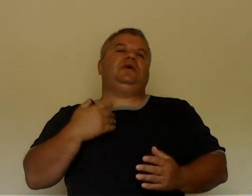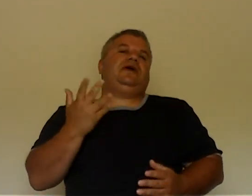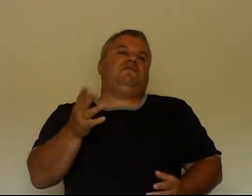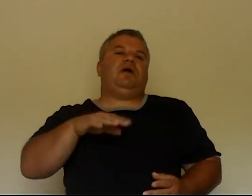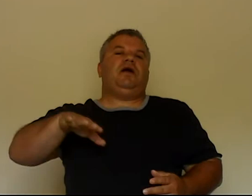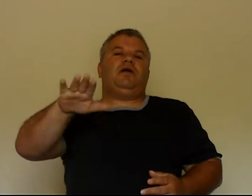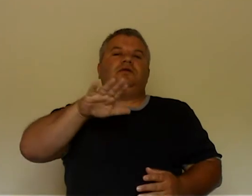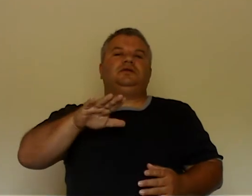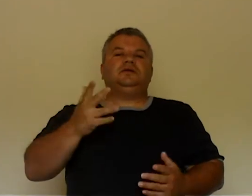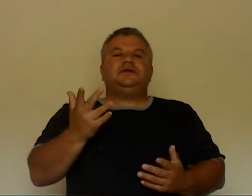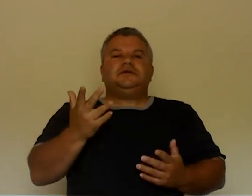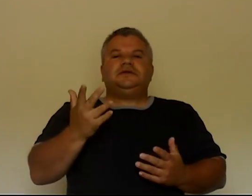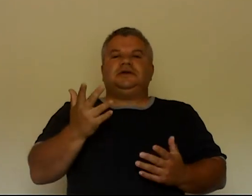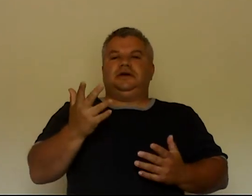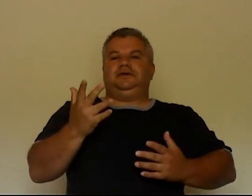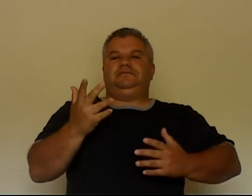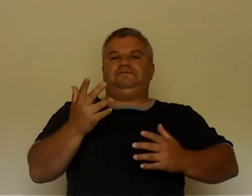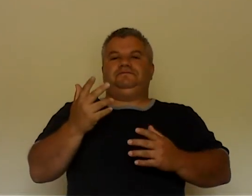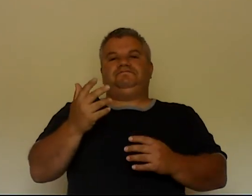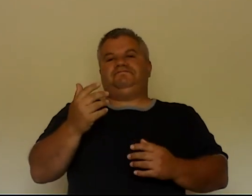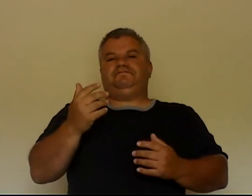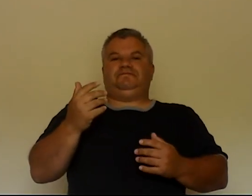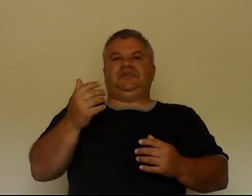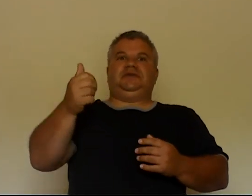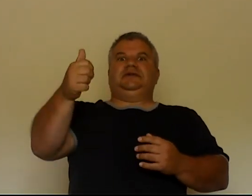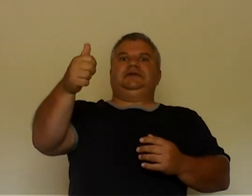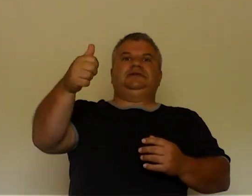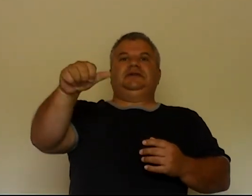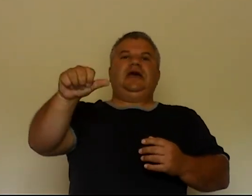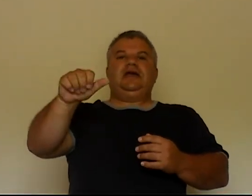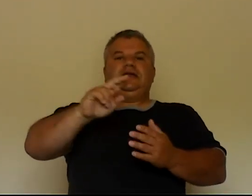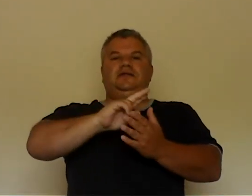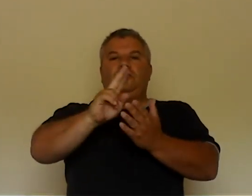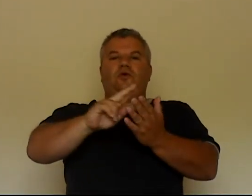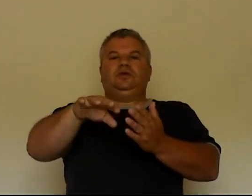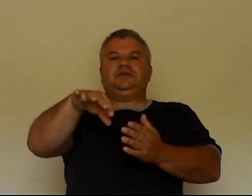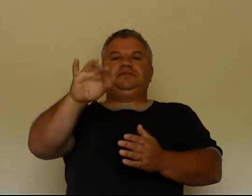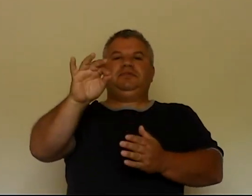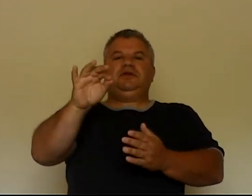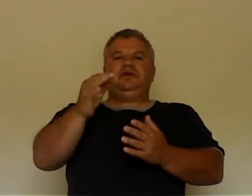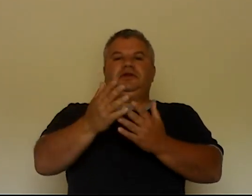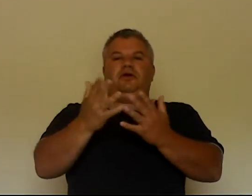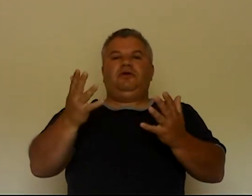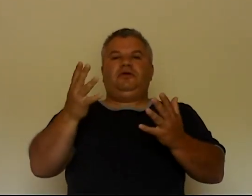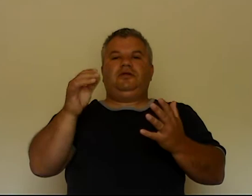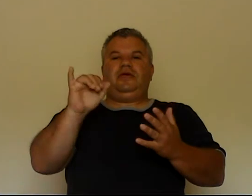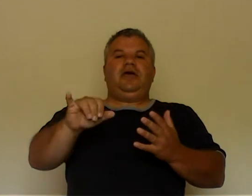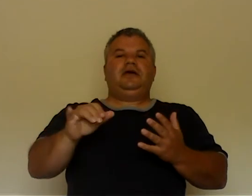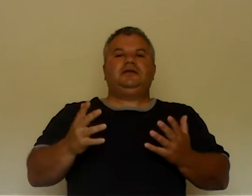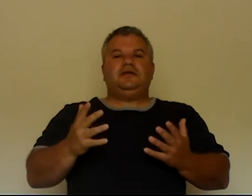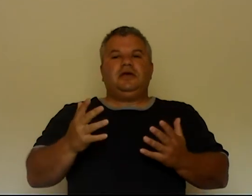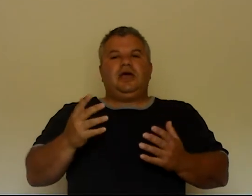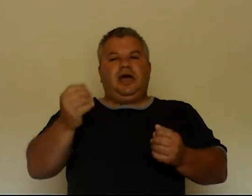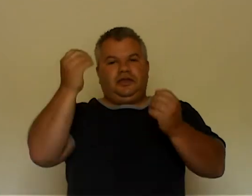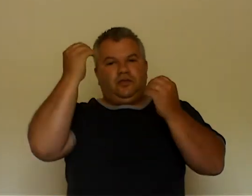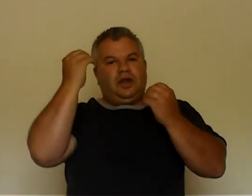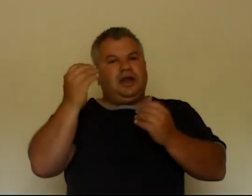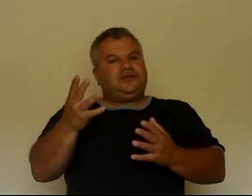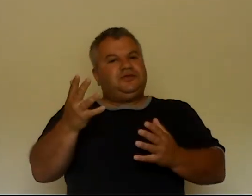have about denying the Holy Spirit and all that. I just want to let you